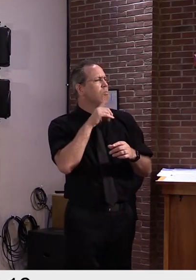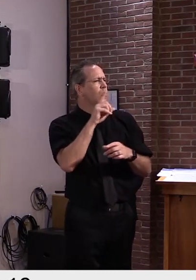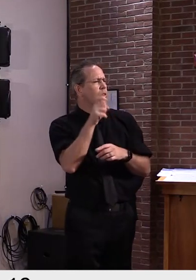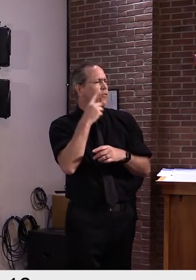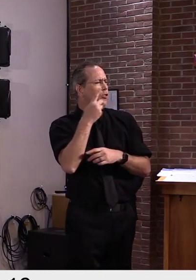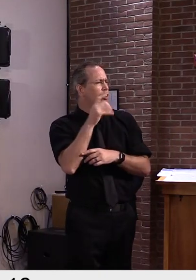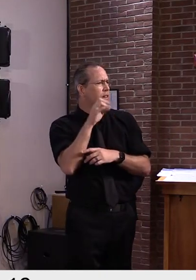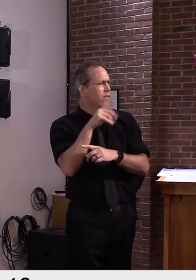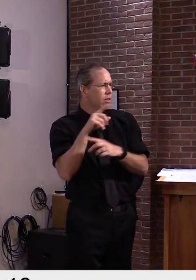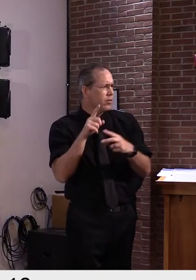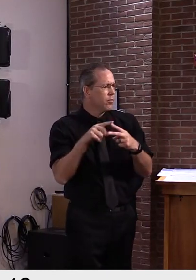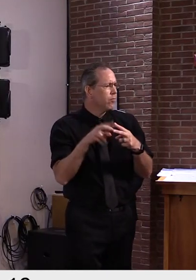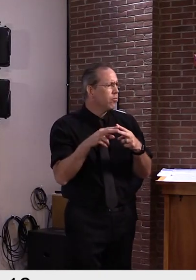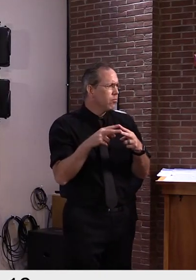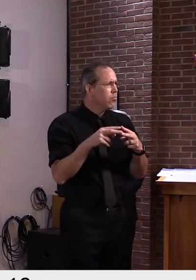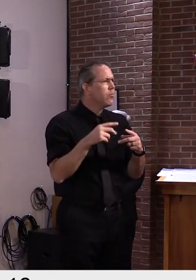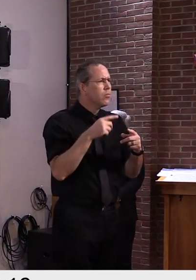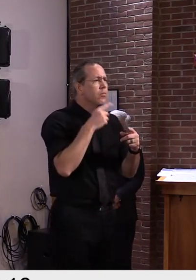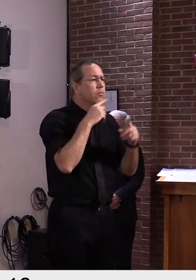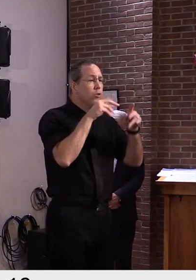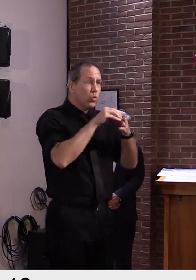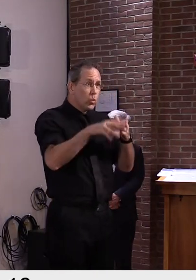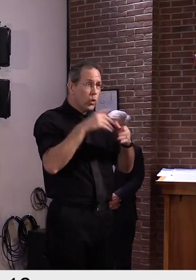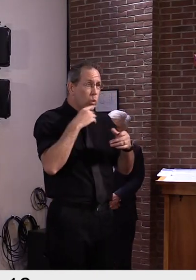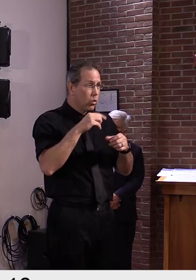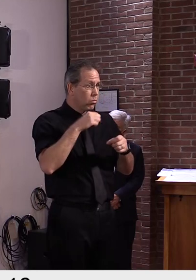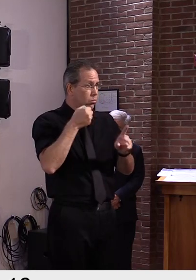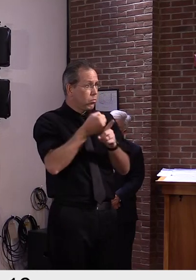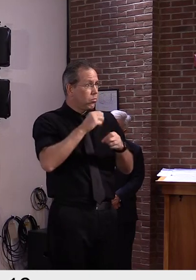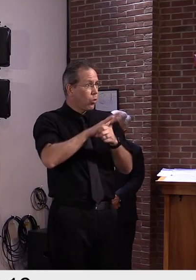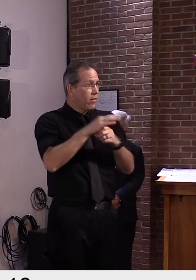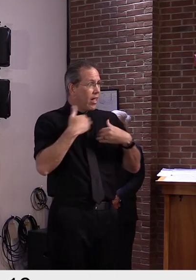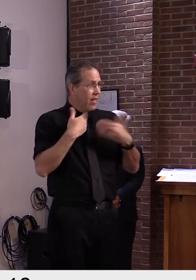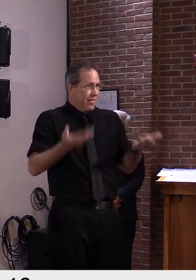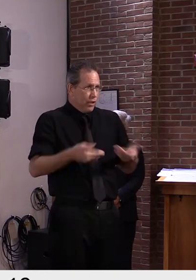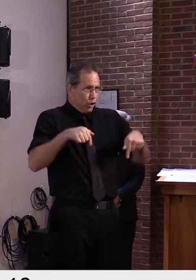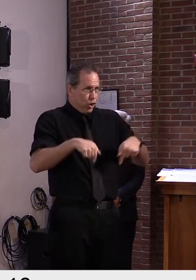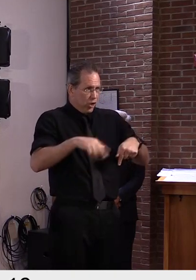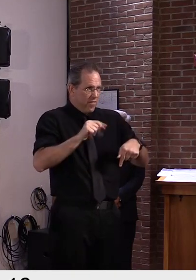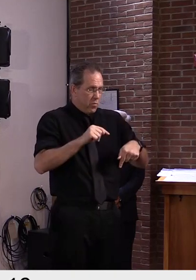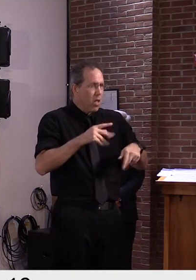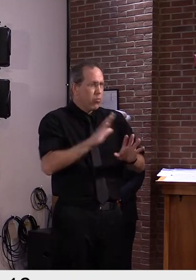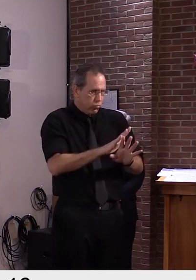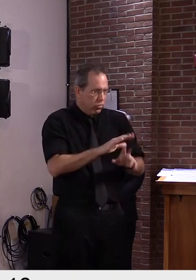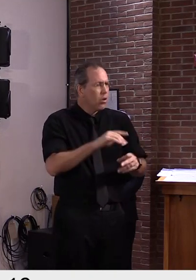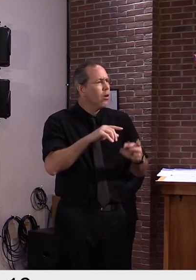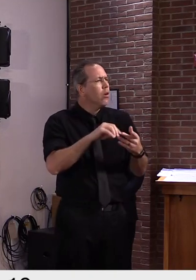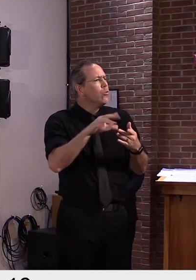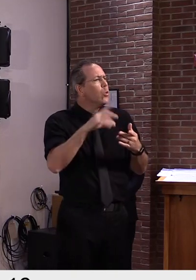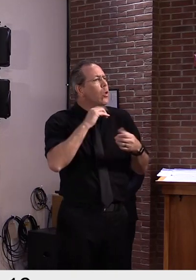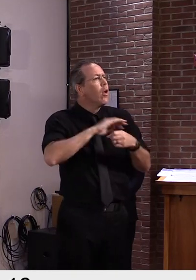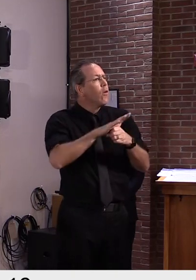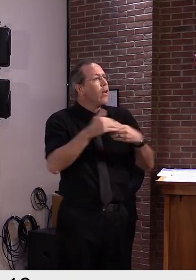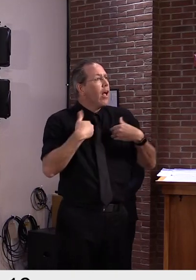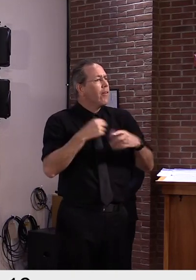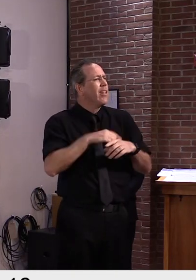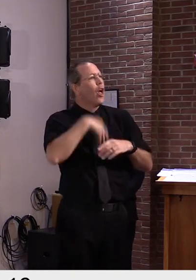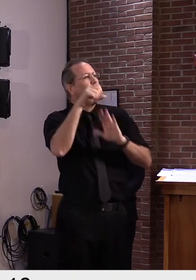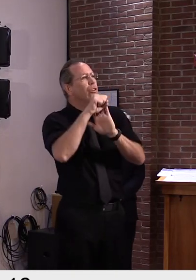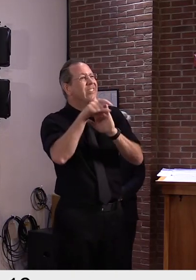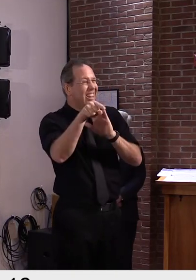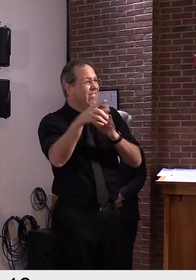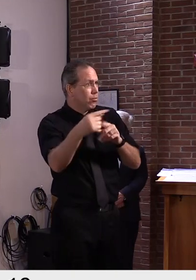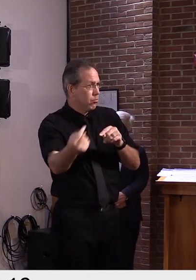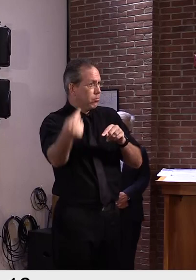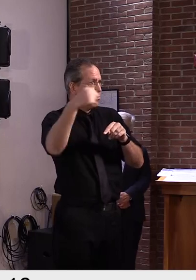staff or contact tracing as we near the start of school? Yes, great questions. So, it is just